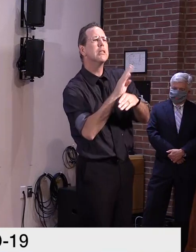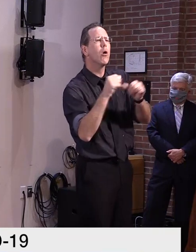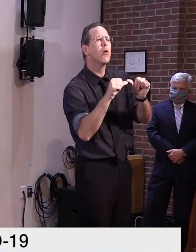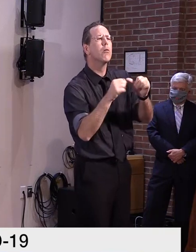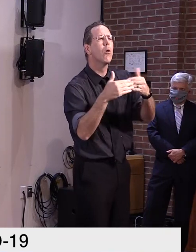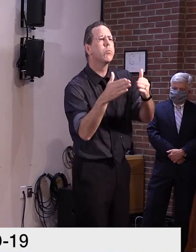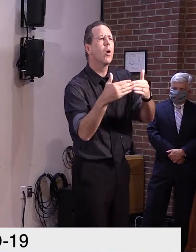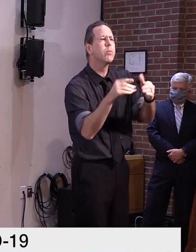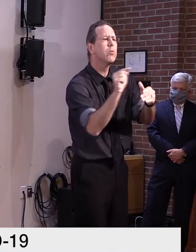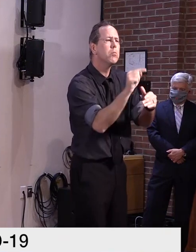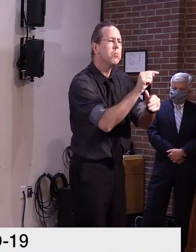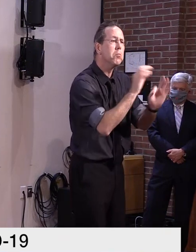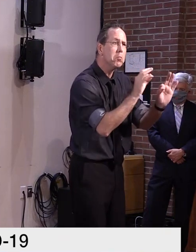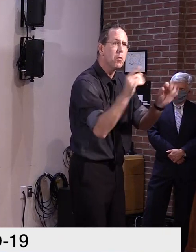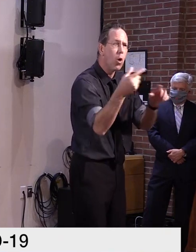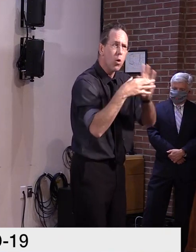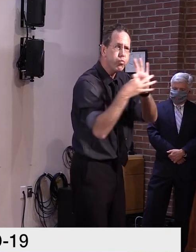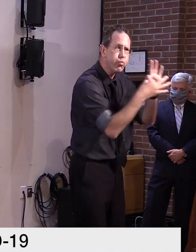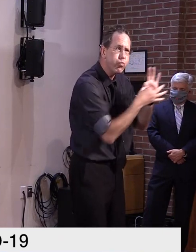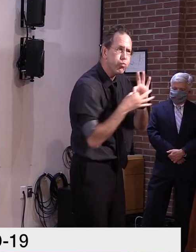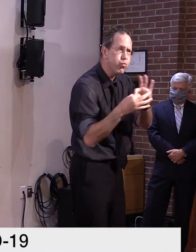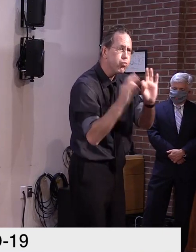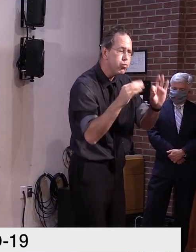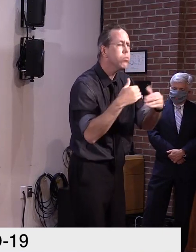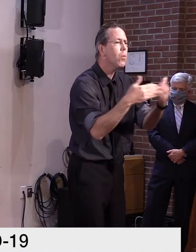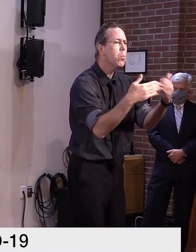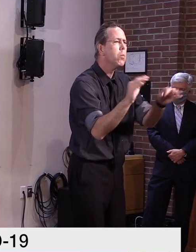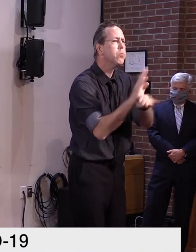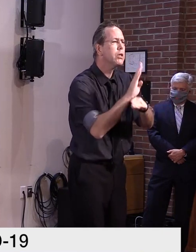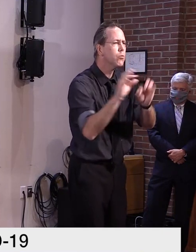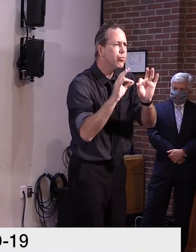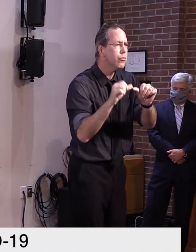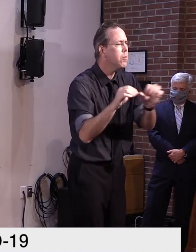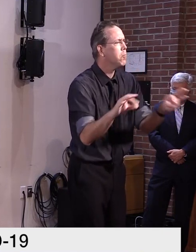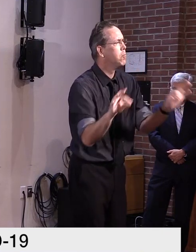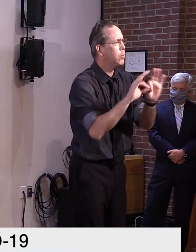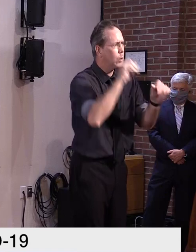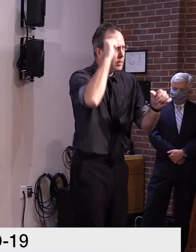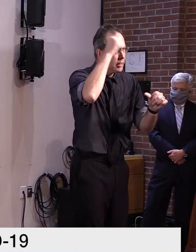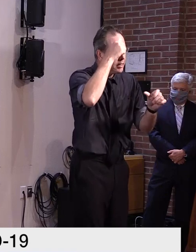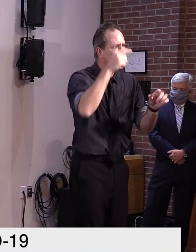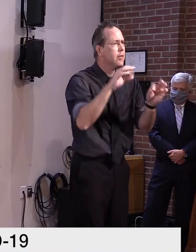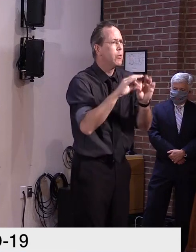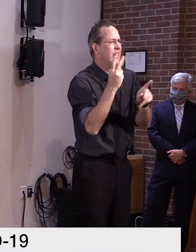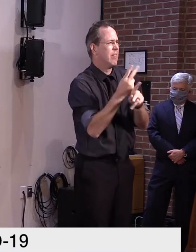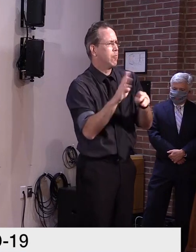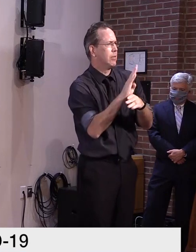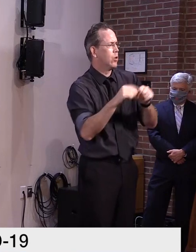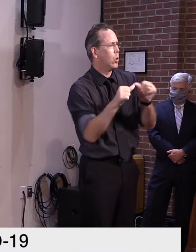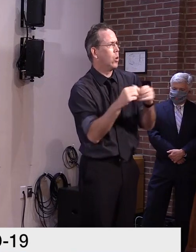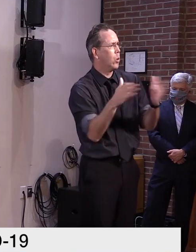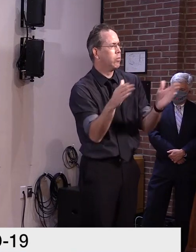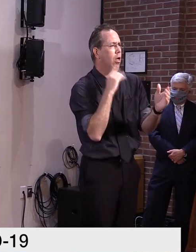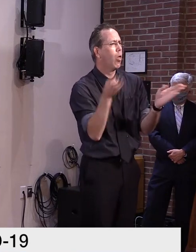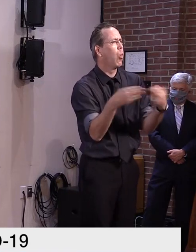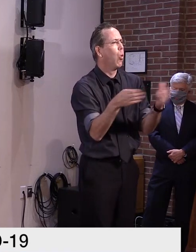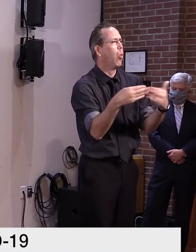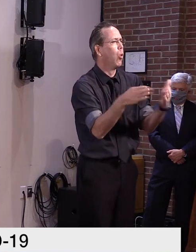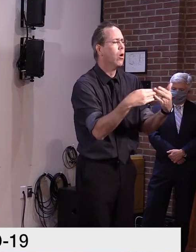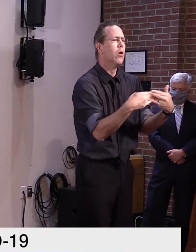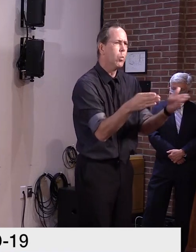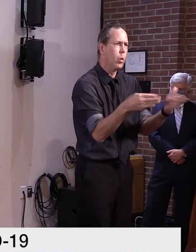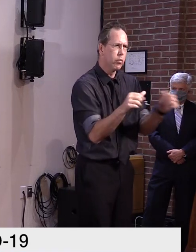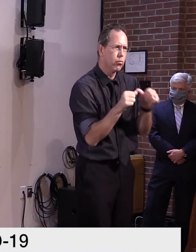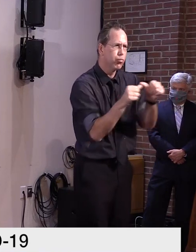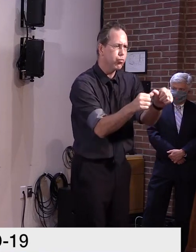capacity. And more importantly, we've kept them open to date. While many child care